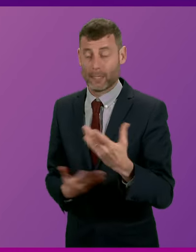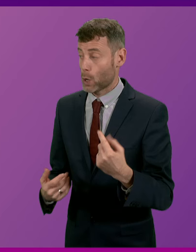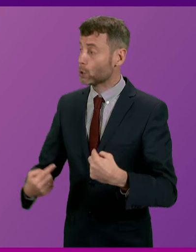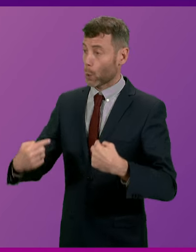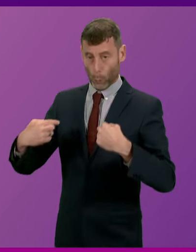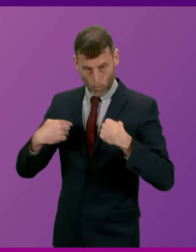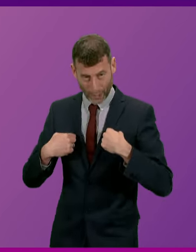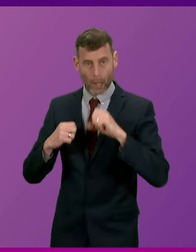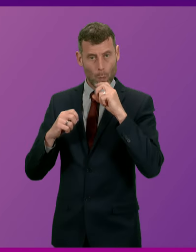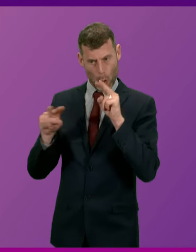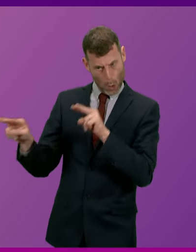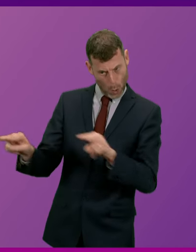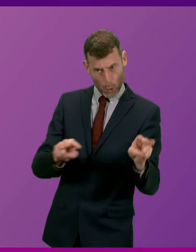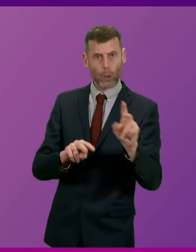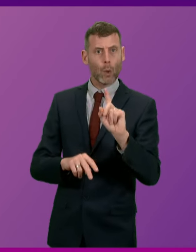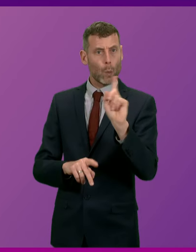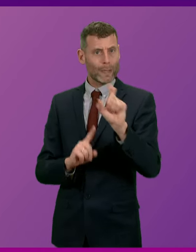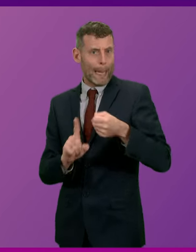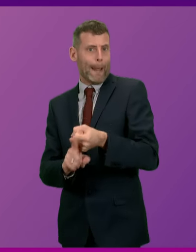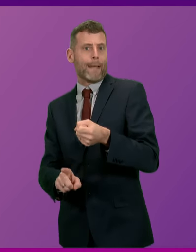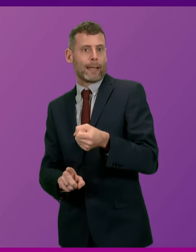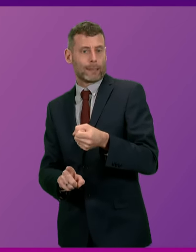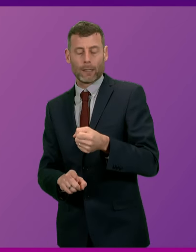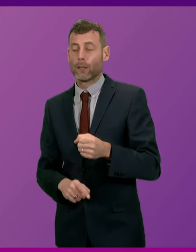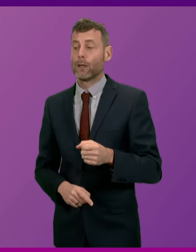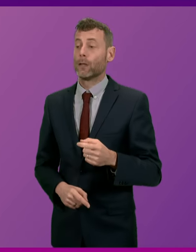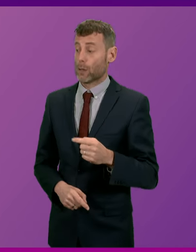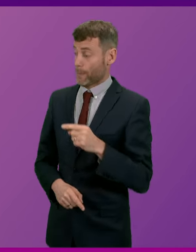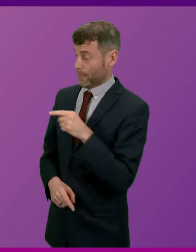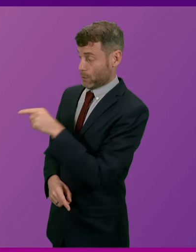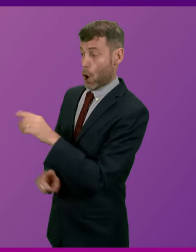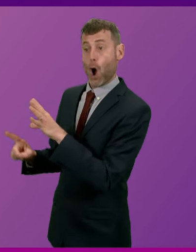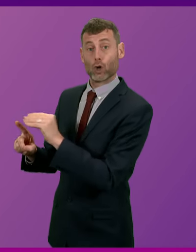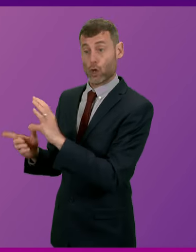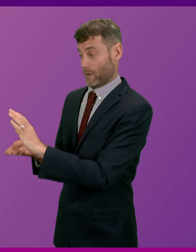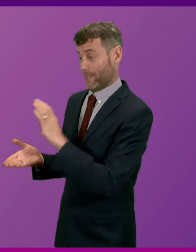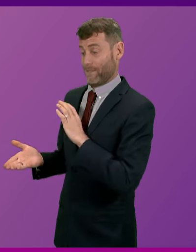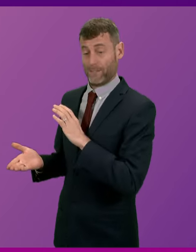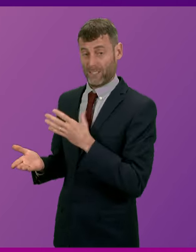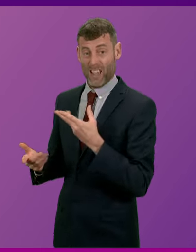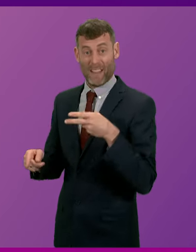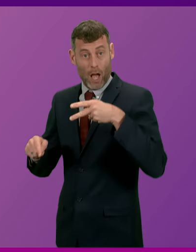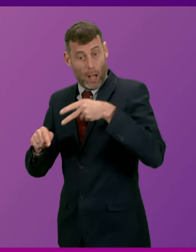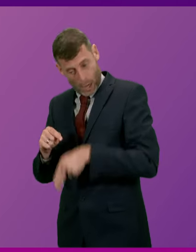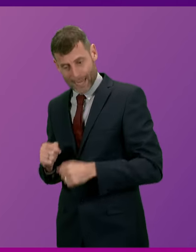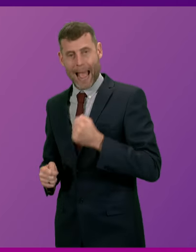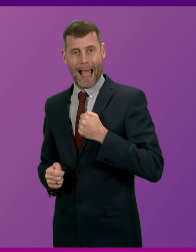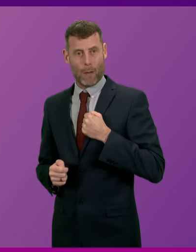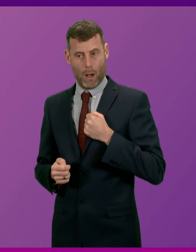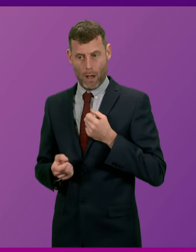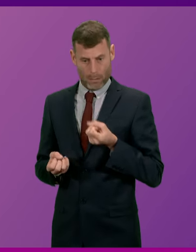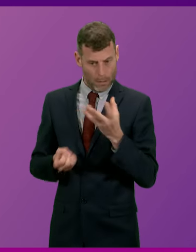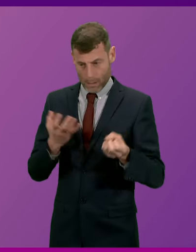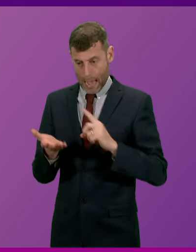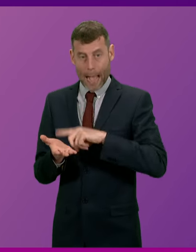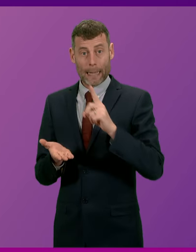look at the real terms, in real terms, there will be a £1.3 billion cut to our capital budget over the coming year. So